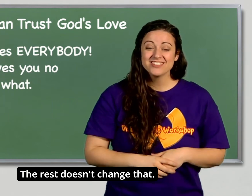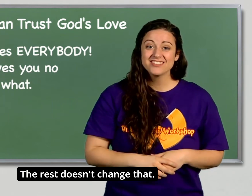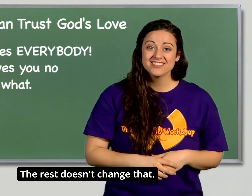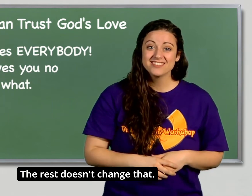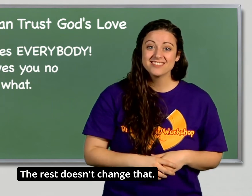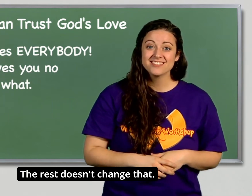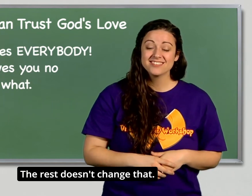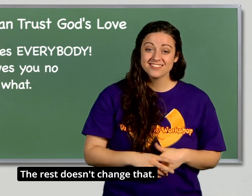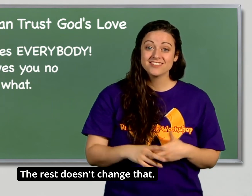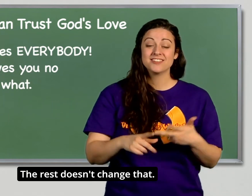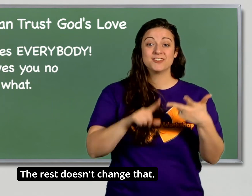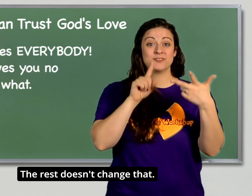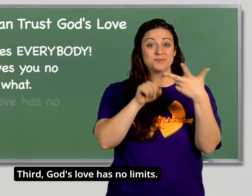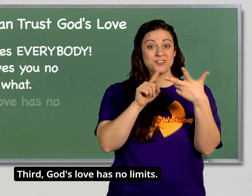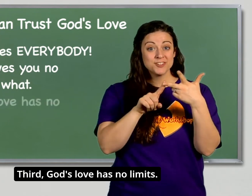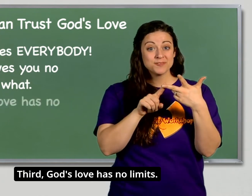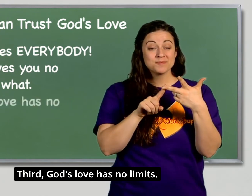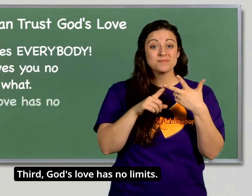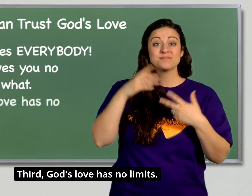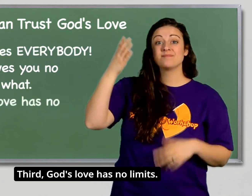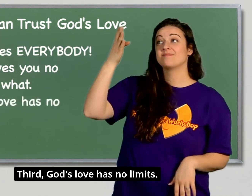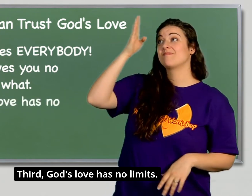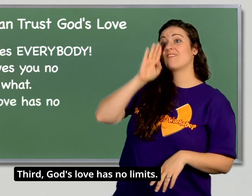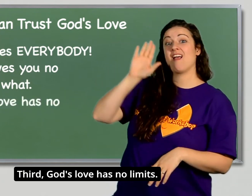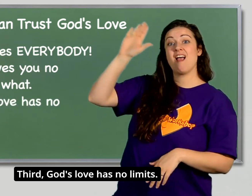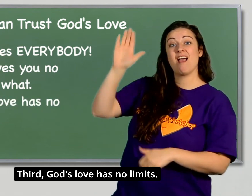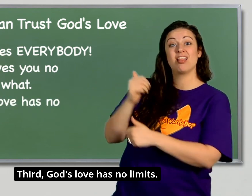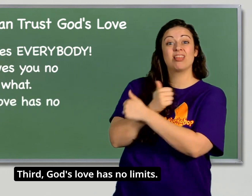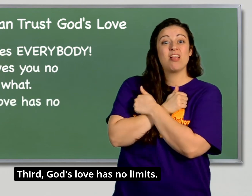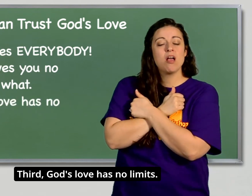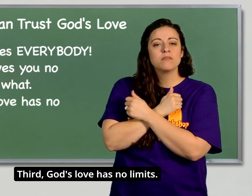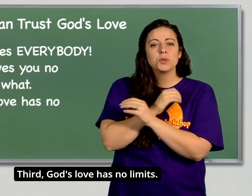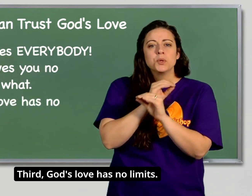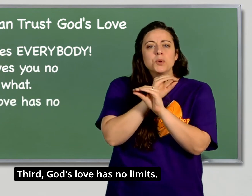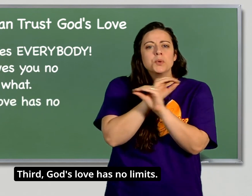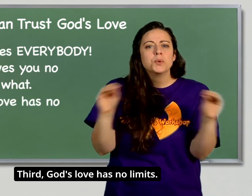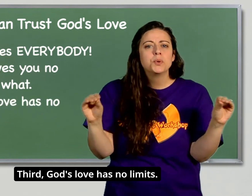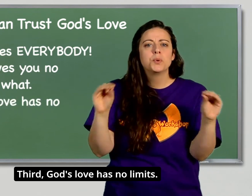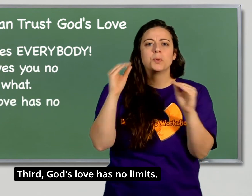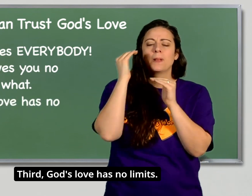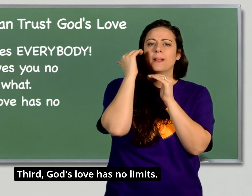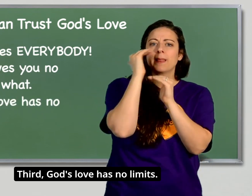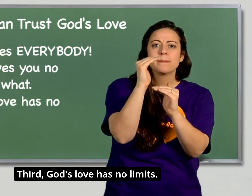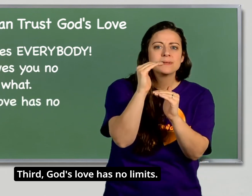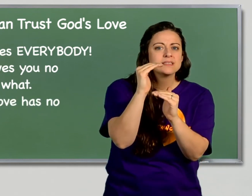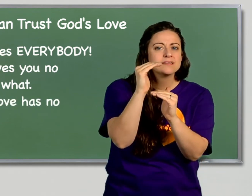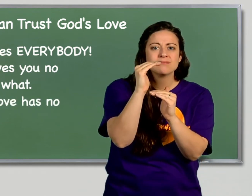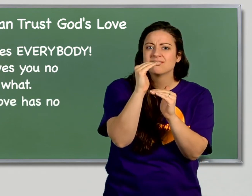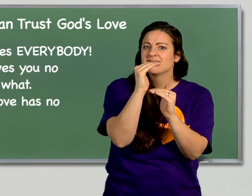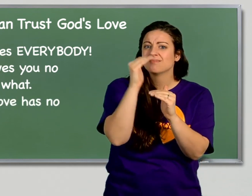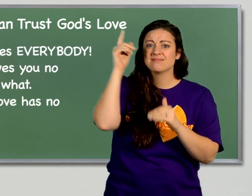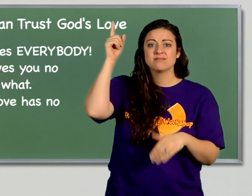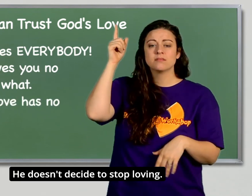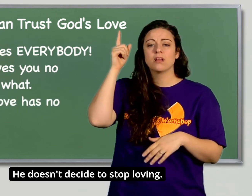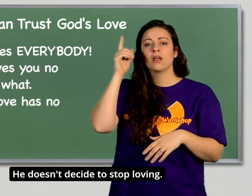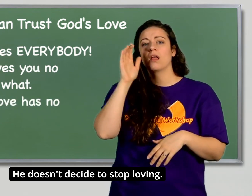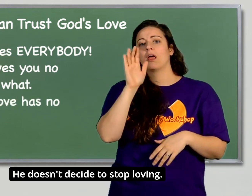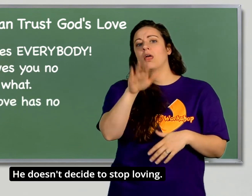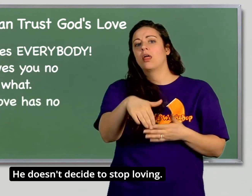that Third, God's love has no limits He doesn't decide